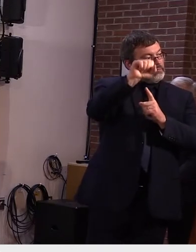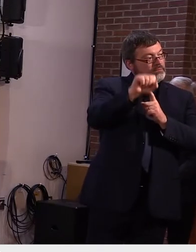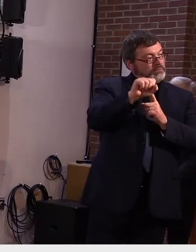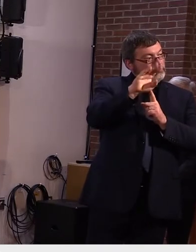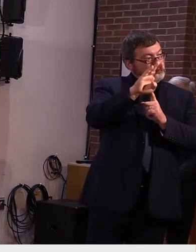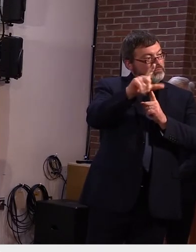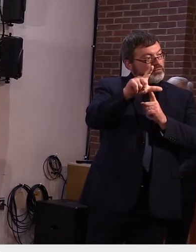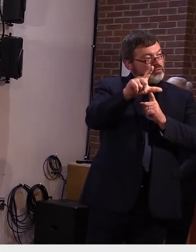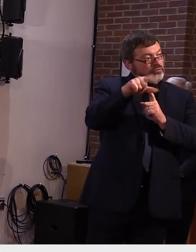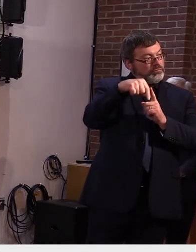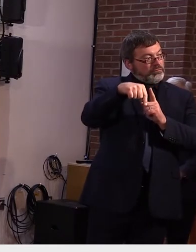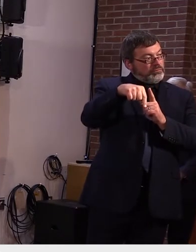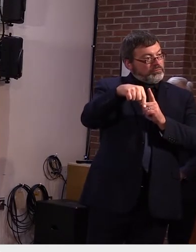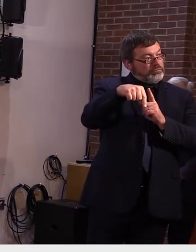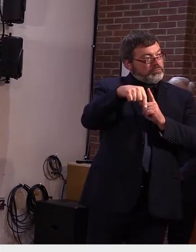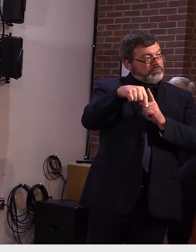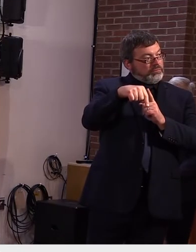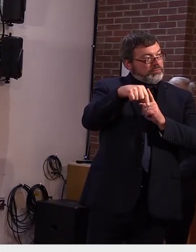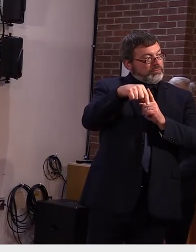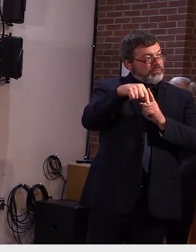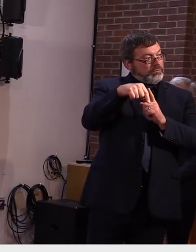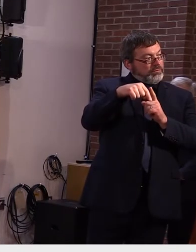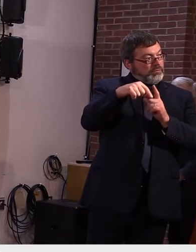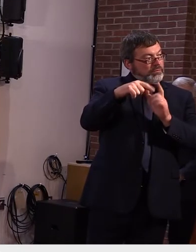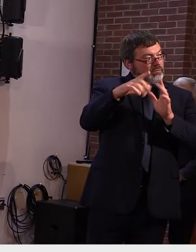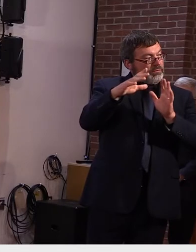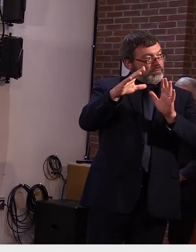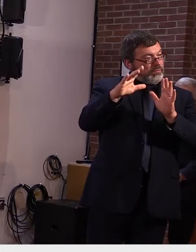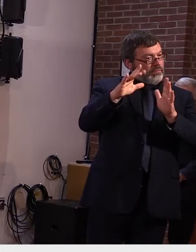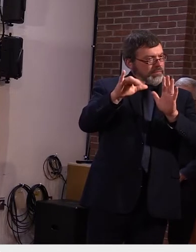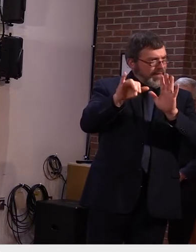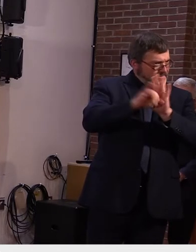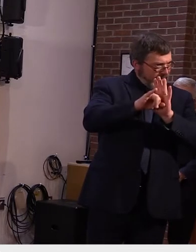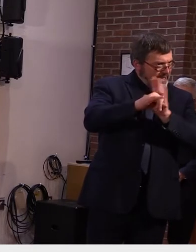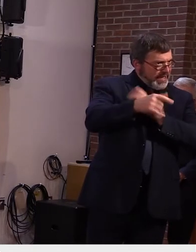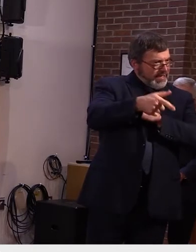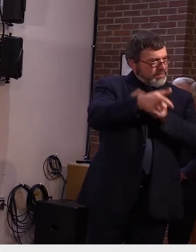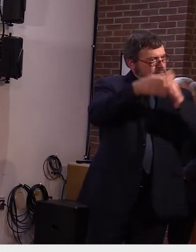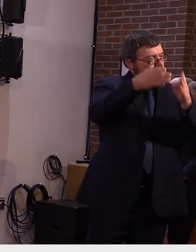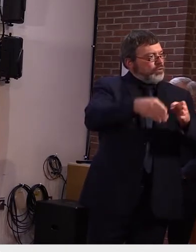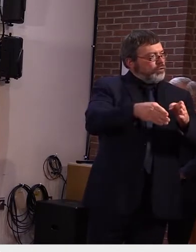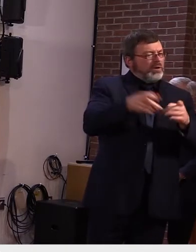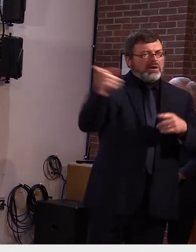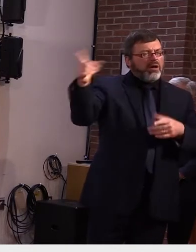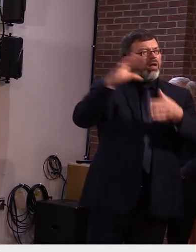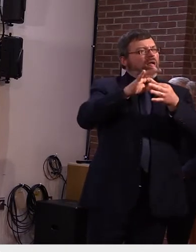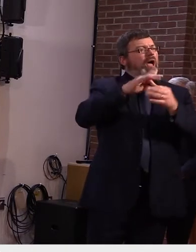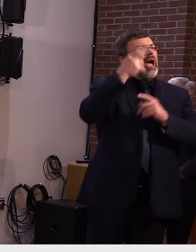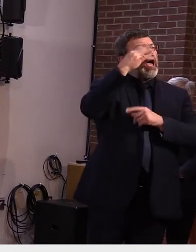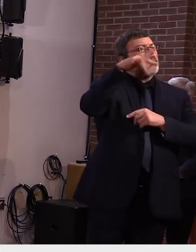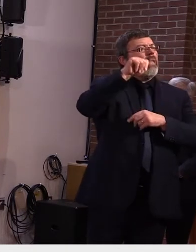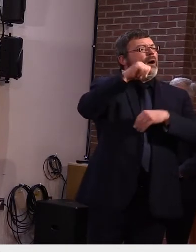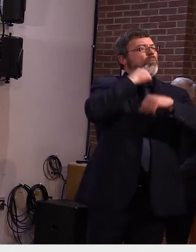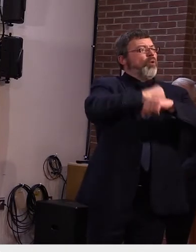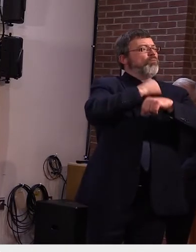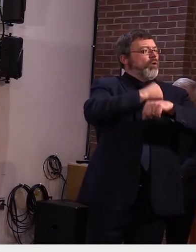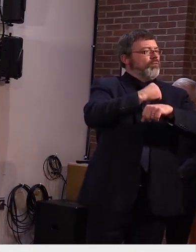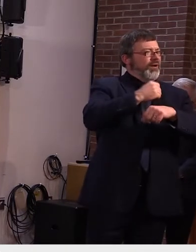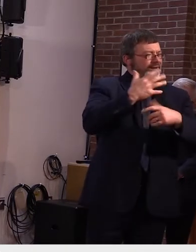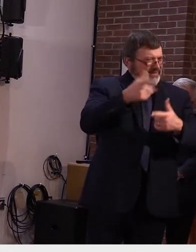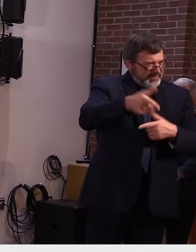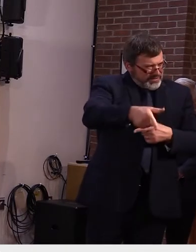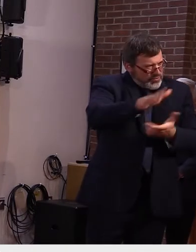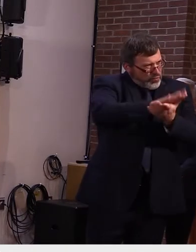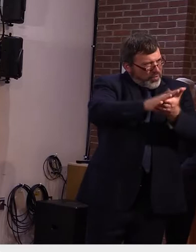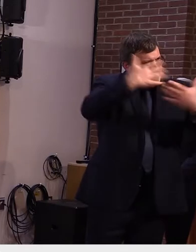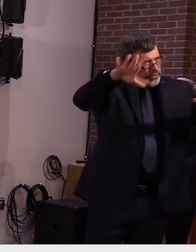been blown out of the water at these new conferences and offline kippa does not apply i'm just wondering uh we've asked